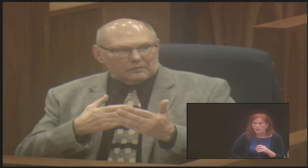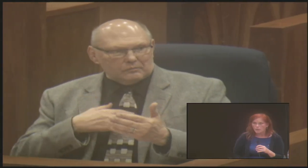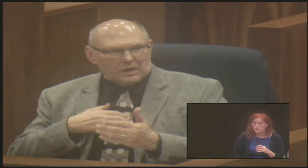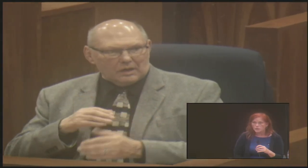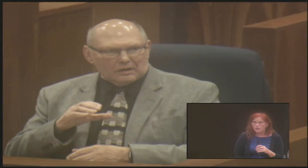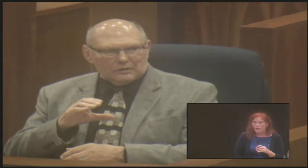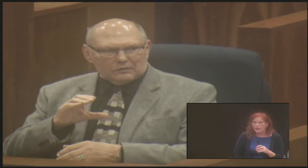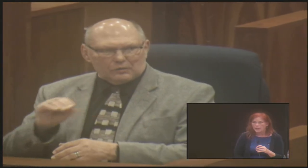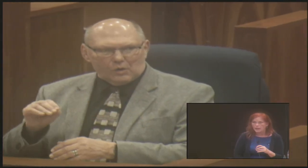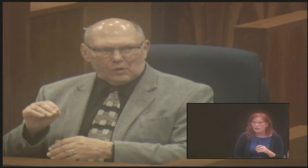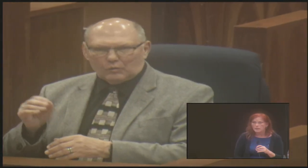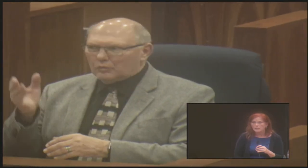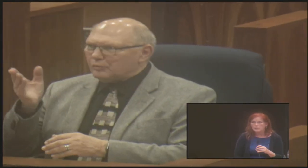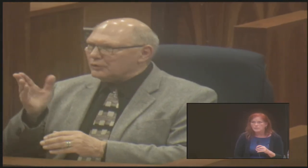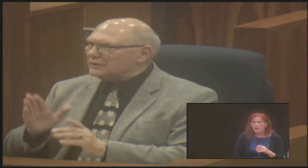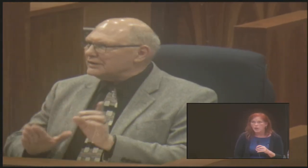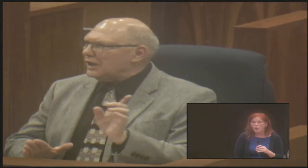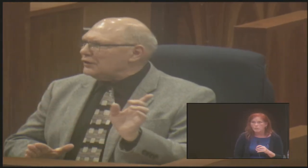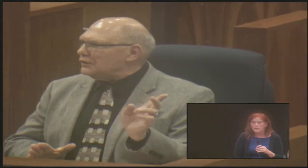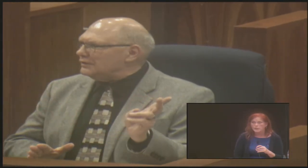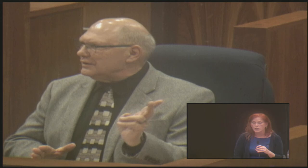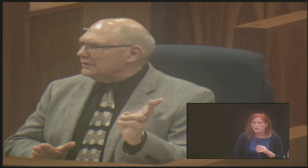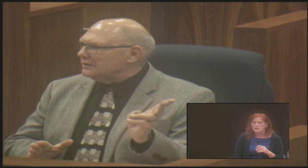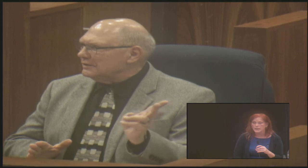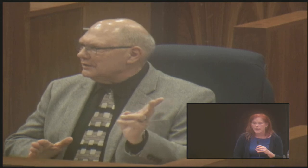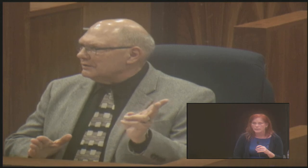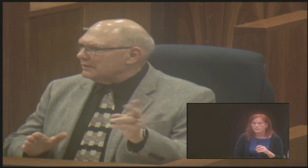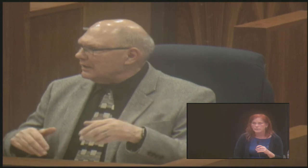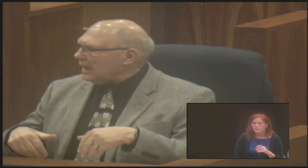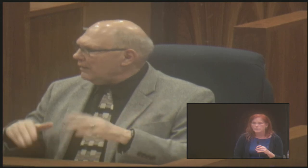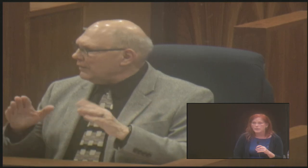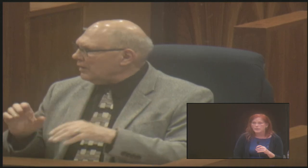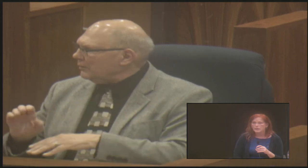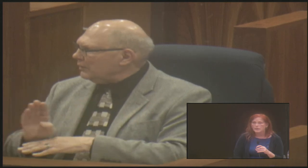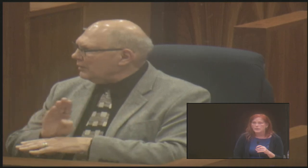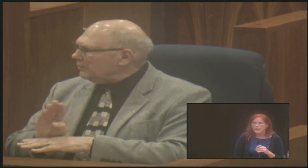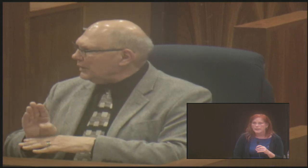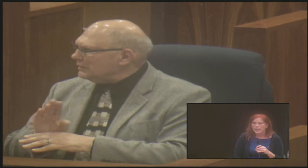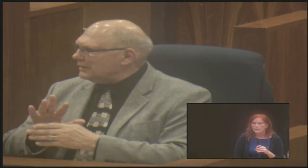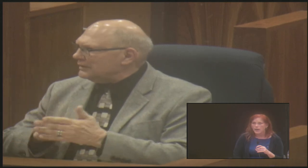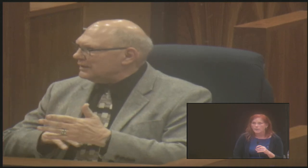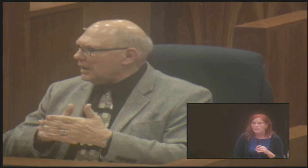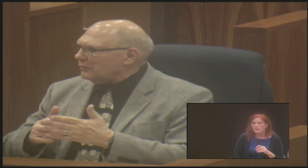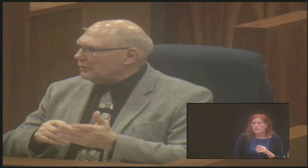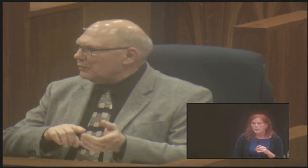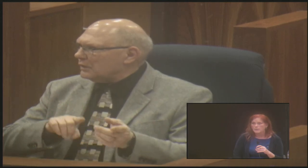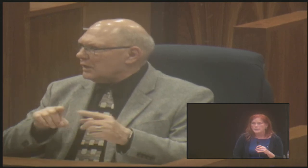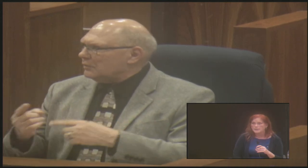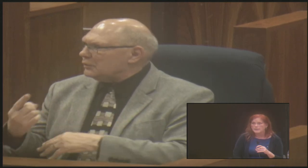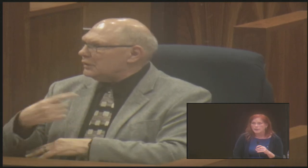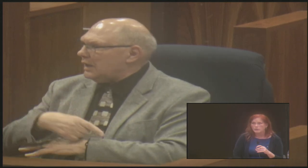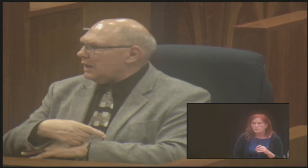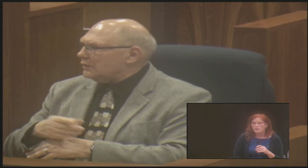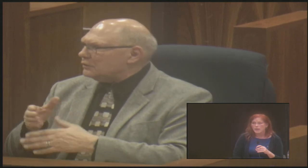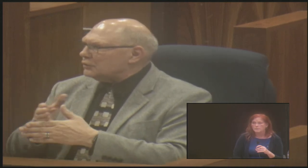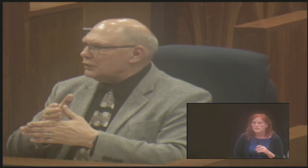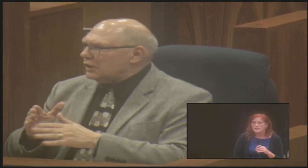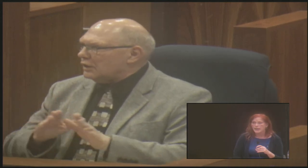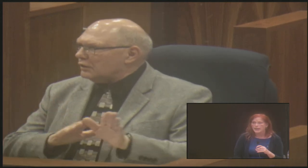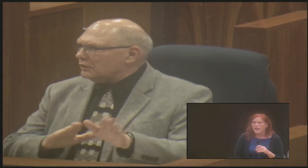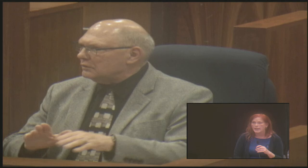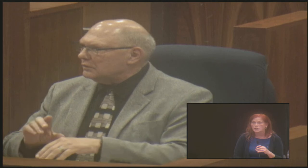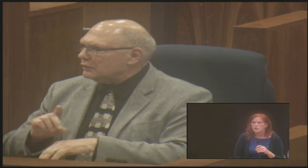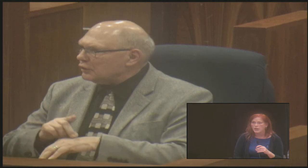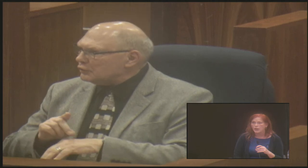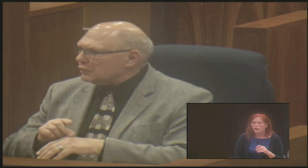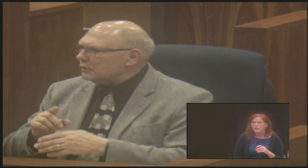I want to thank my co-presenters today that gave up their business schedule to come